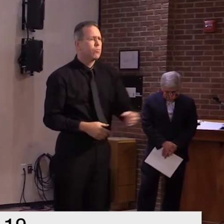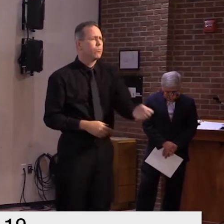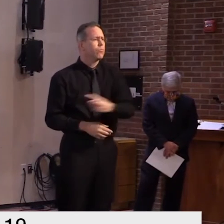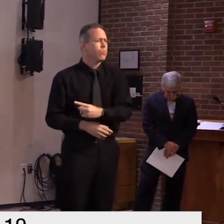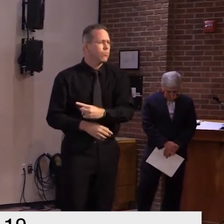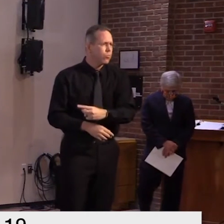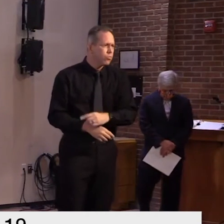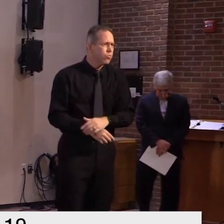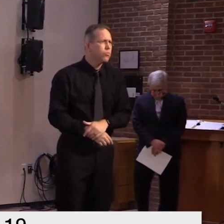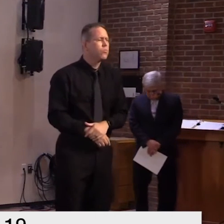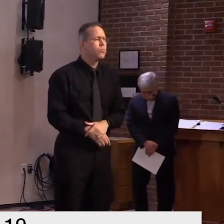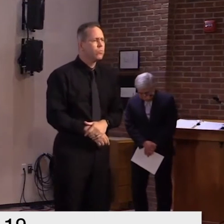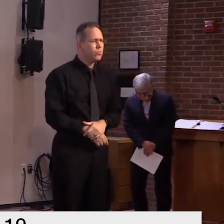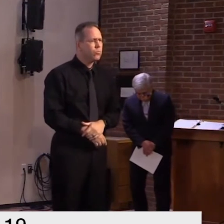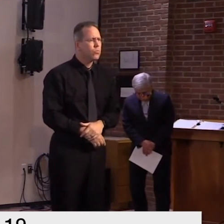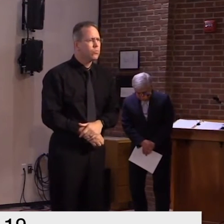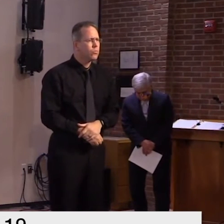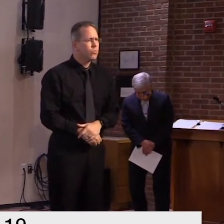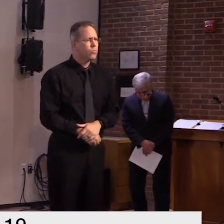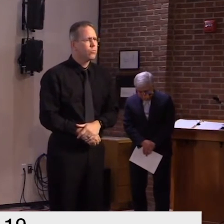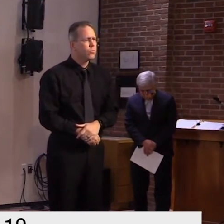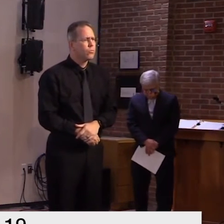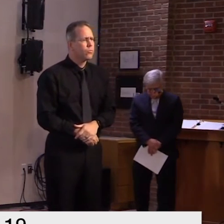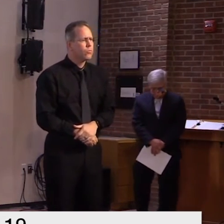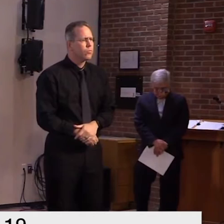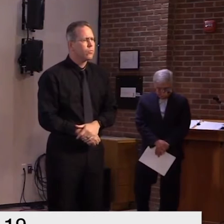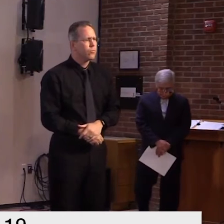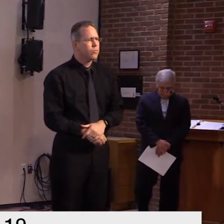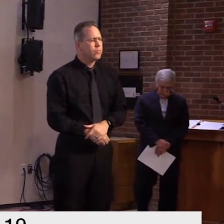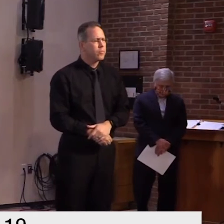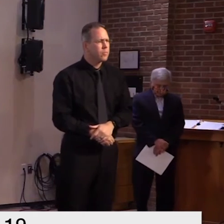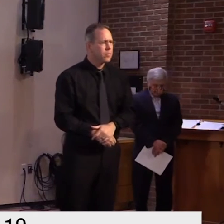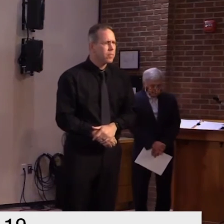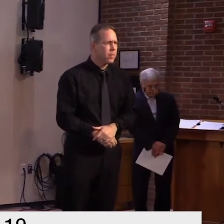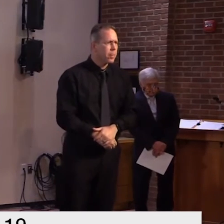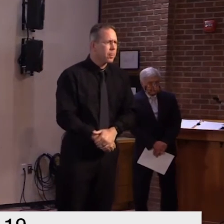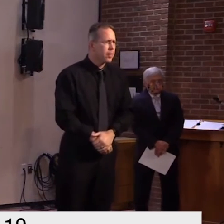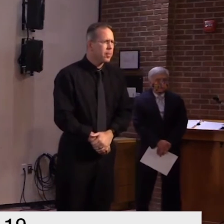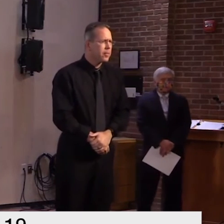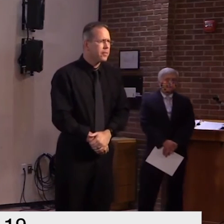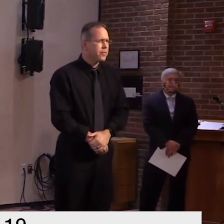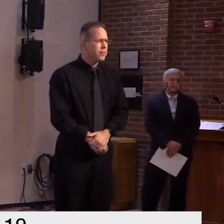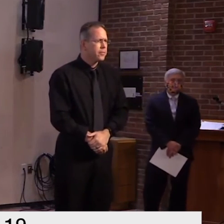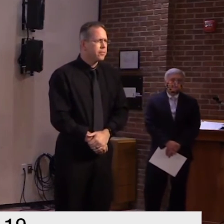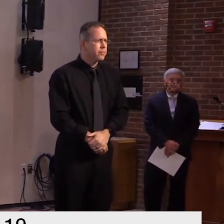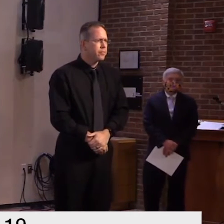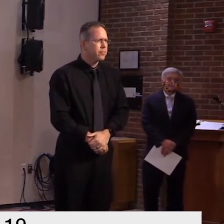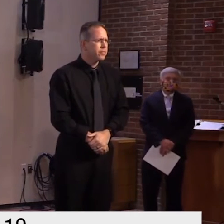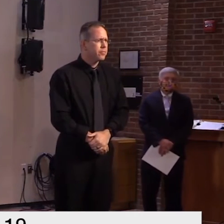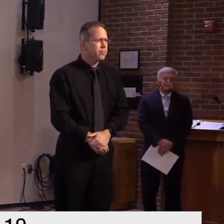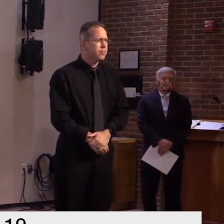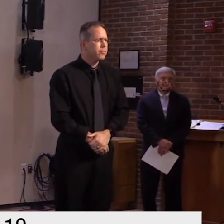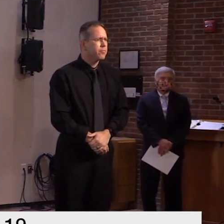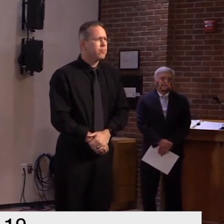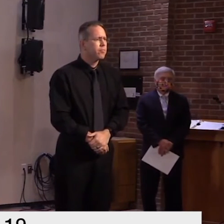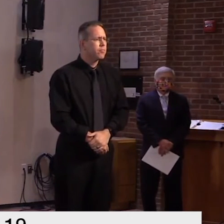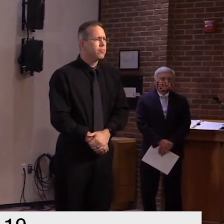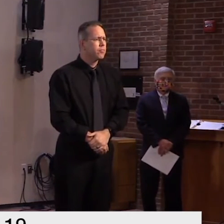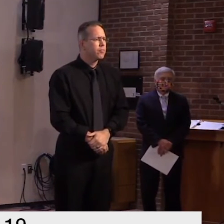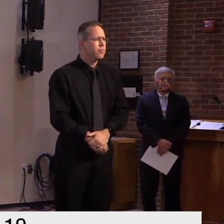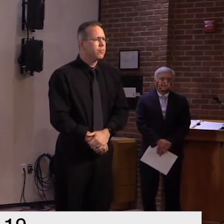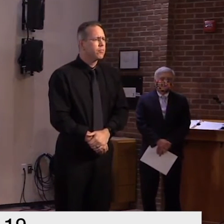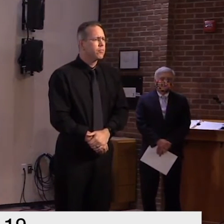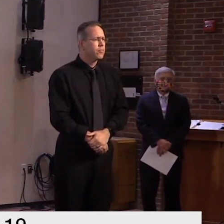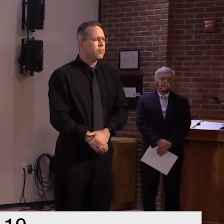what you expressed last week uh the legislature must be feeling a little bit of pressure there because uh this morning on a talk